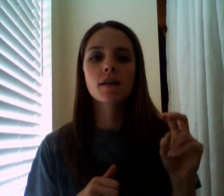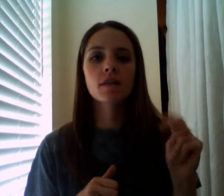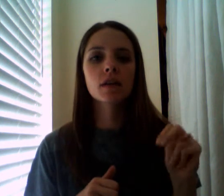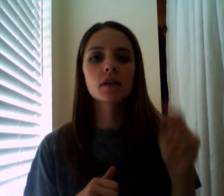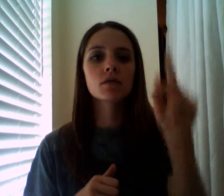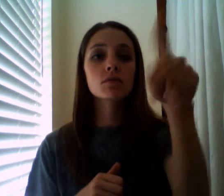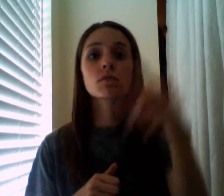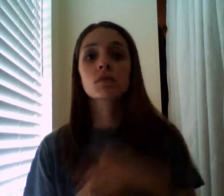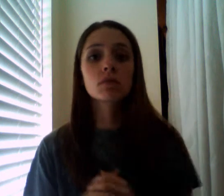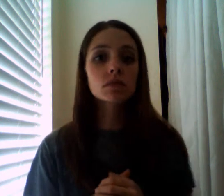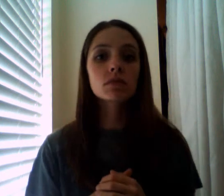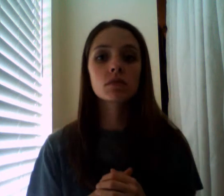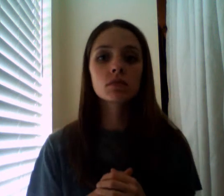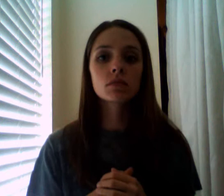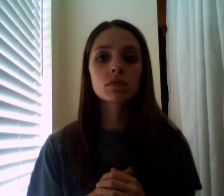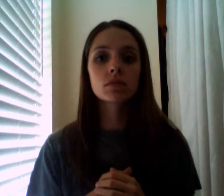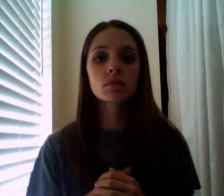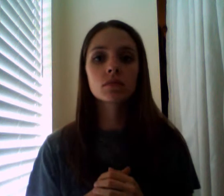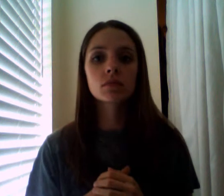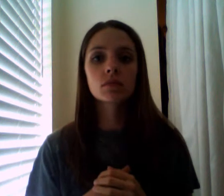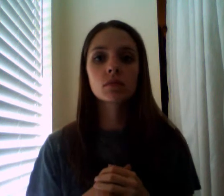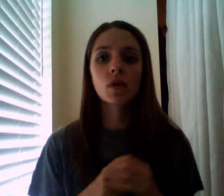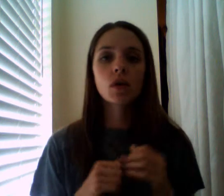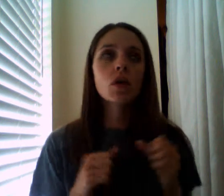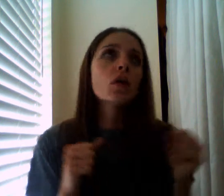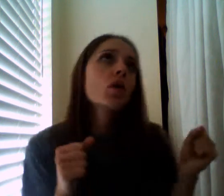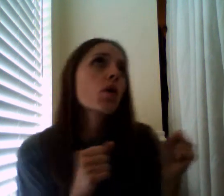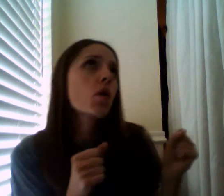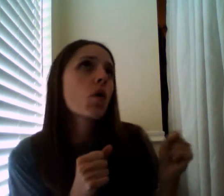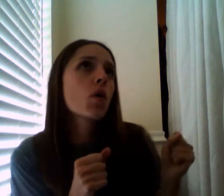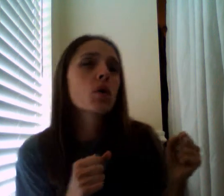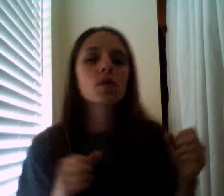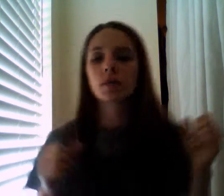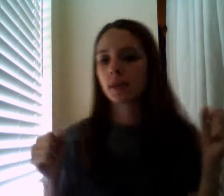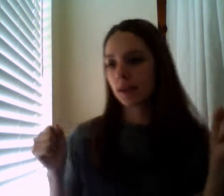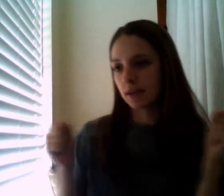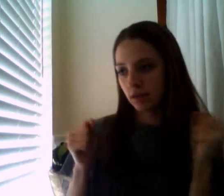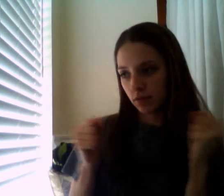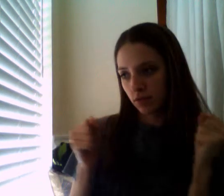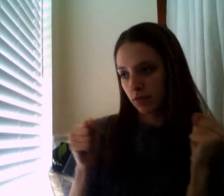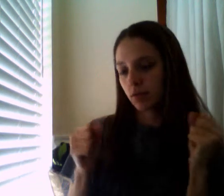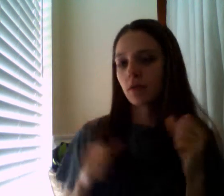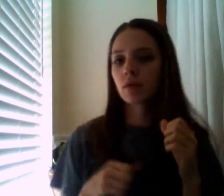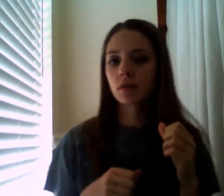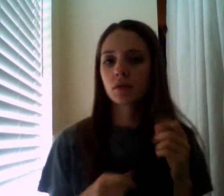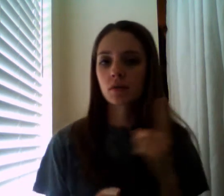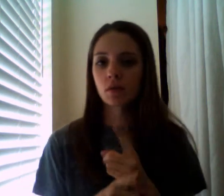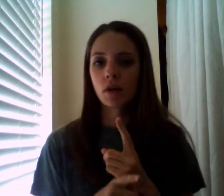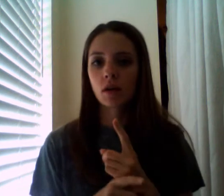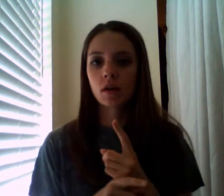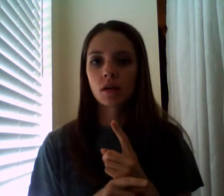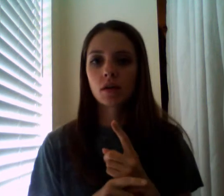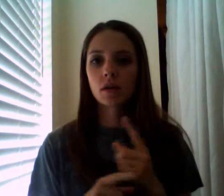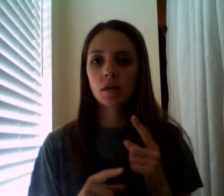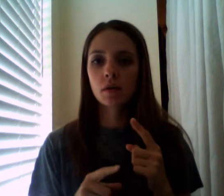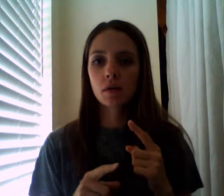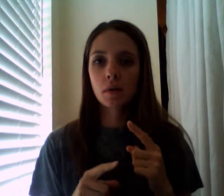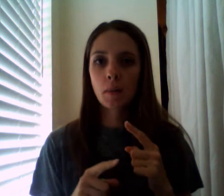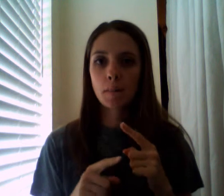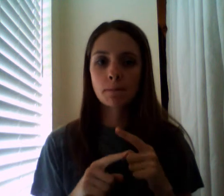rough terrain to get over but now they've got bad weather to deal with but he's very speedy he gets those cannons down to Boston